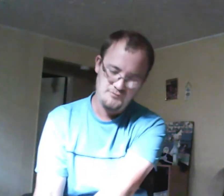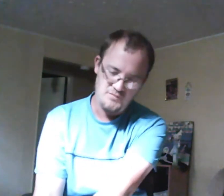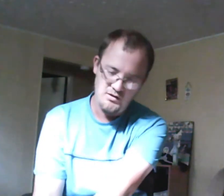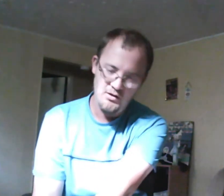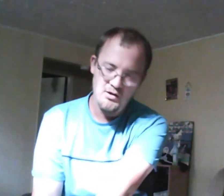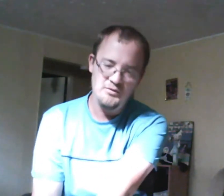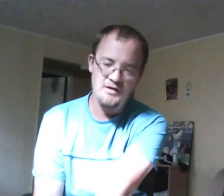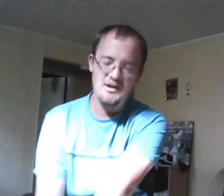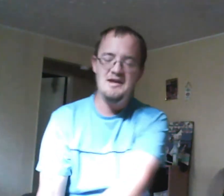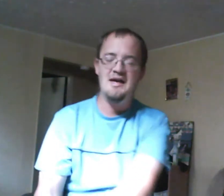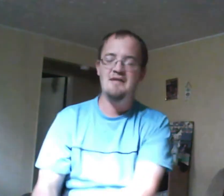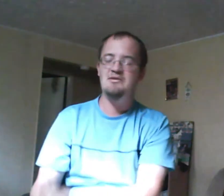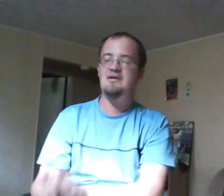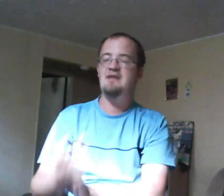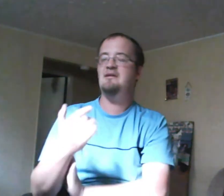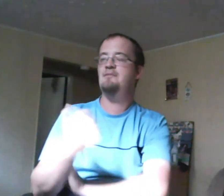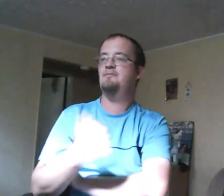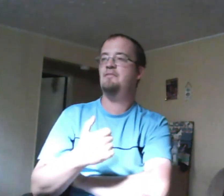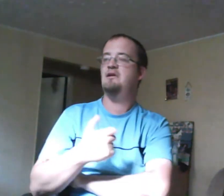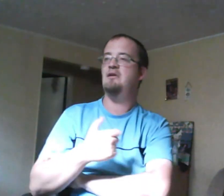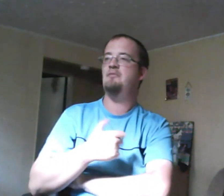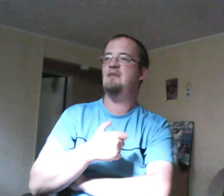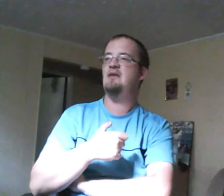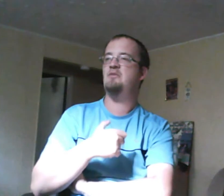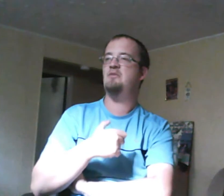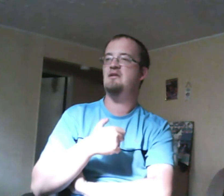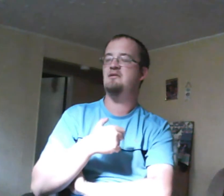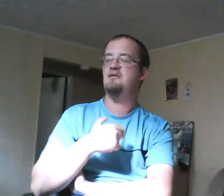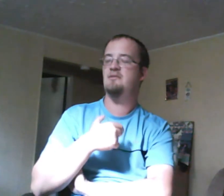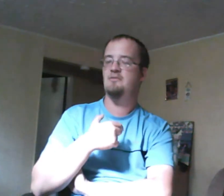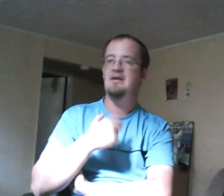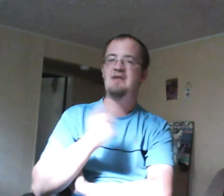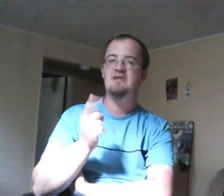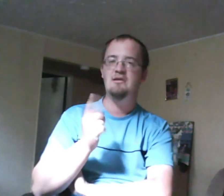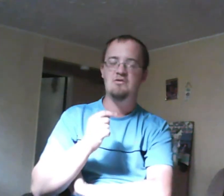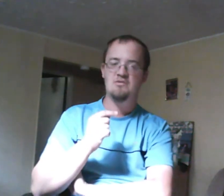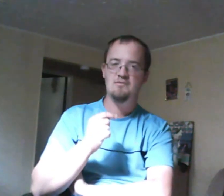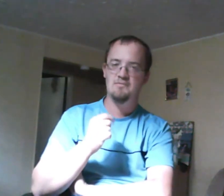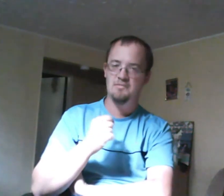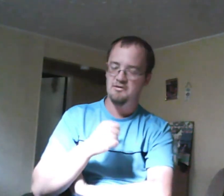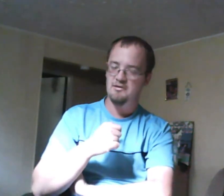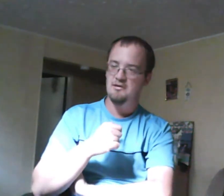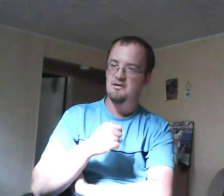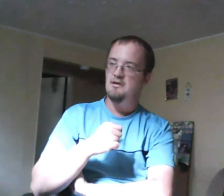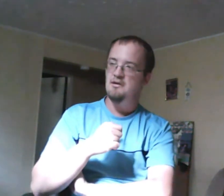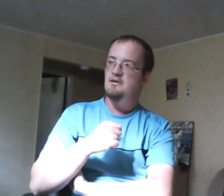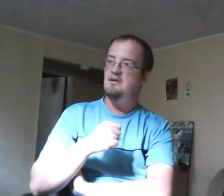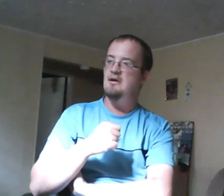but anyhow Degrassi you know Miles burns it accidentally of course you know Miles